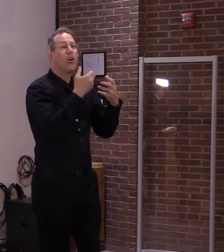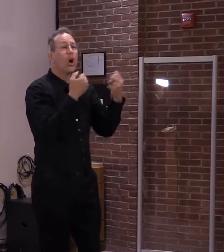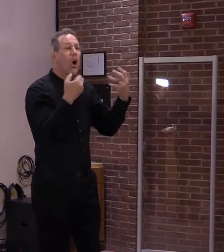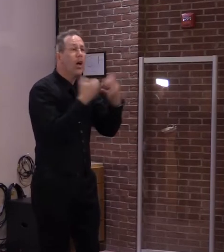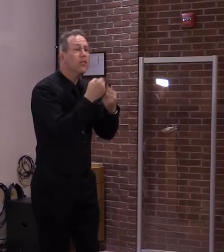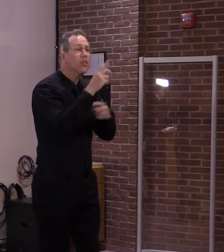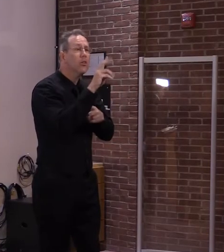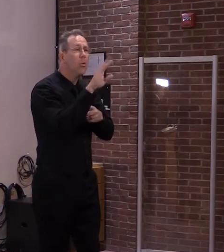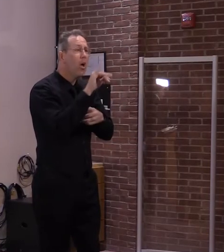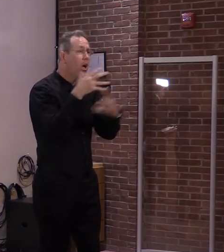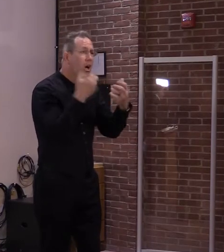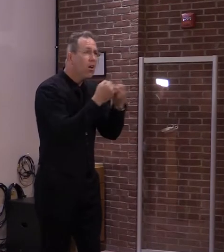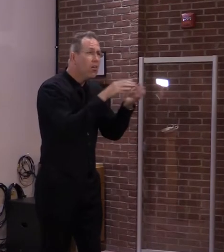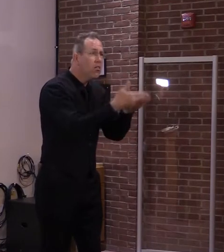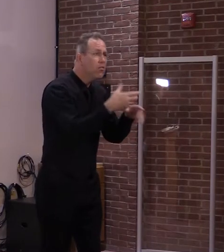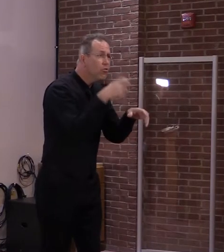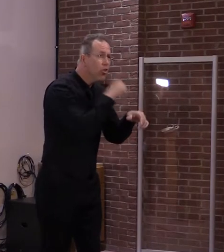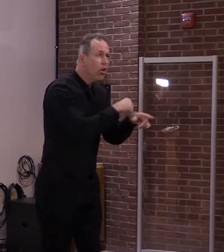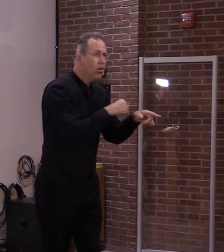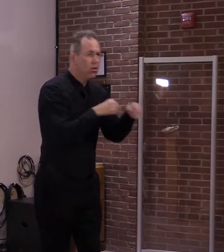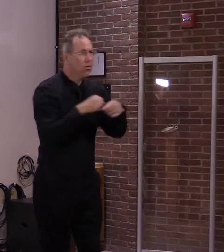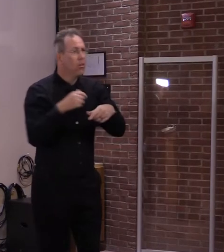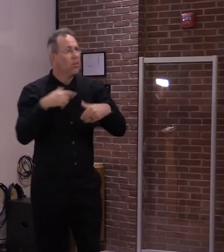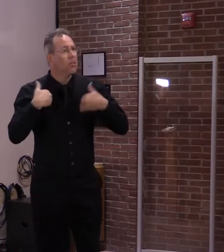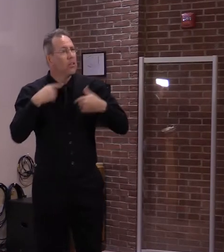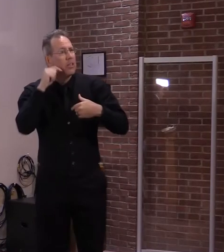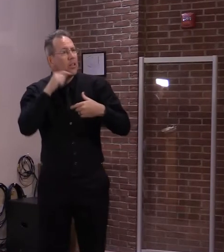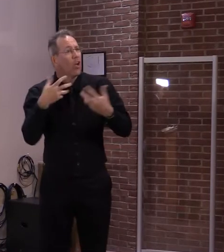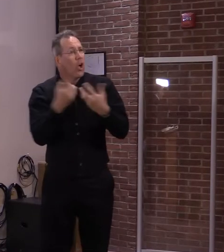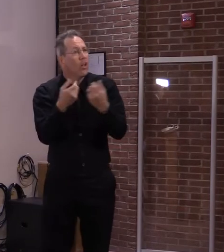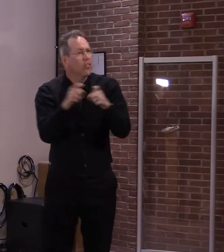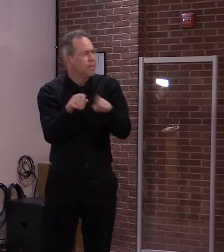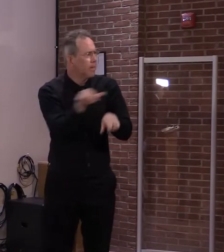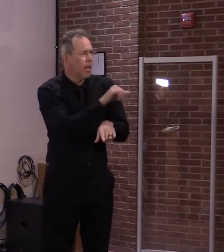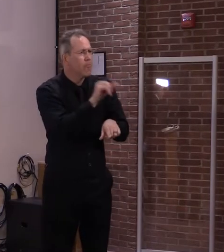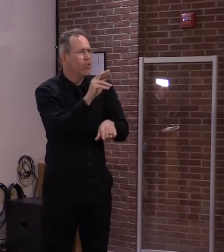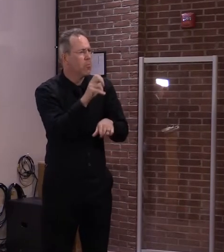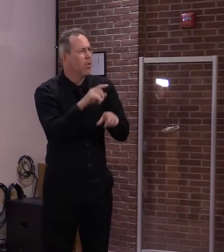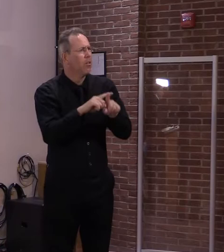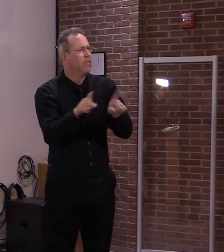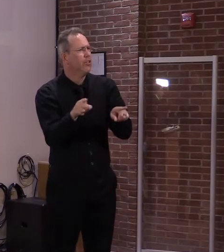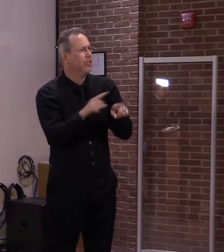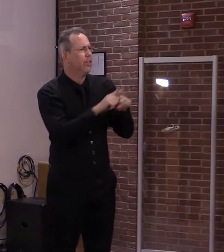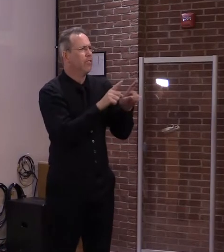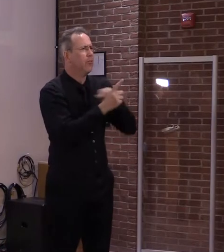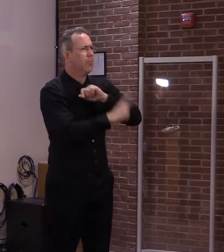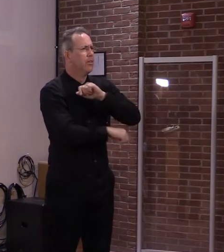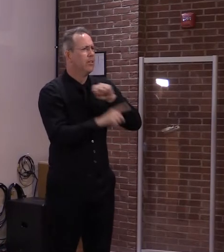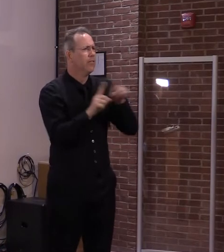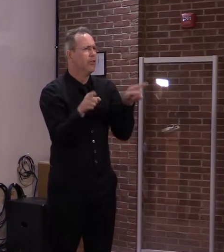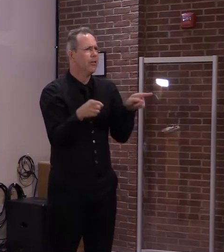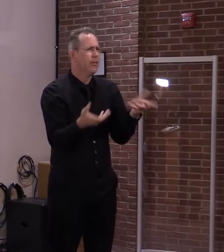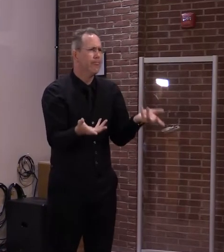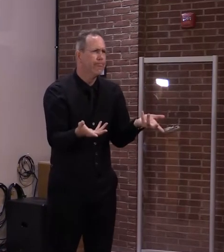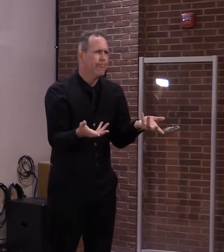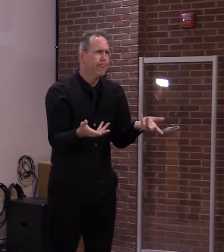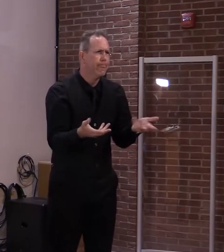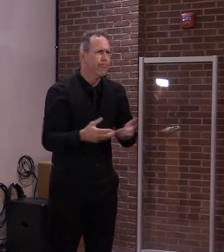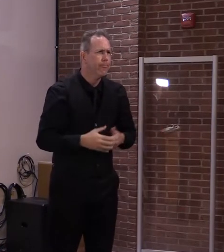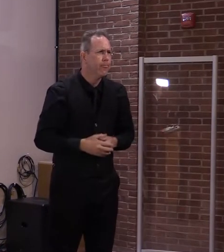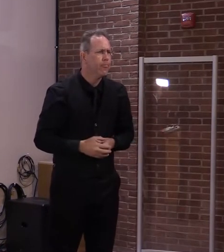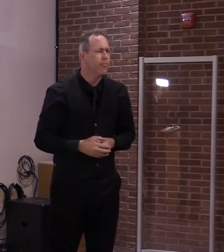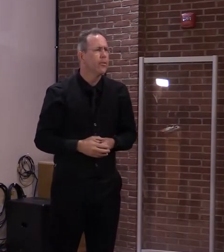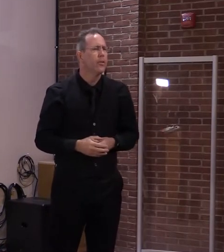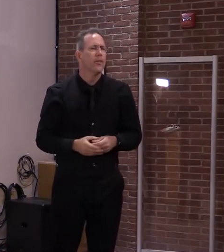this, our general counsel testified on this, and we thought we were coming to a place where we could all agree. I think you had